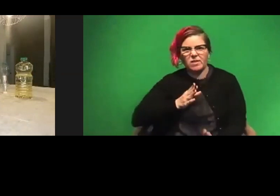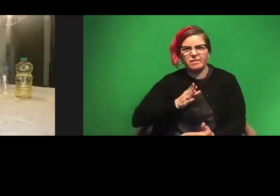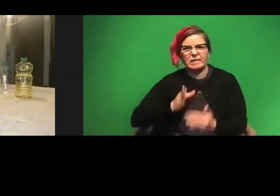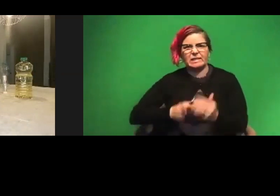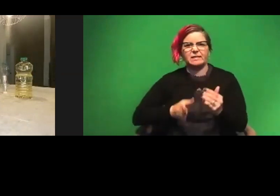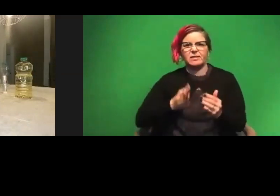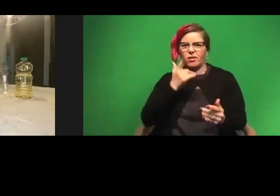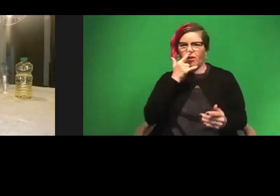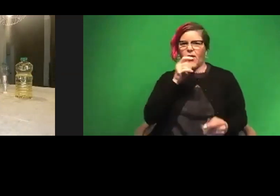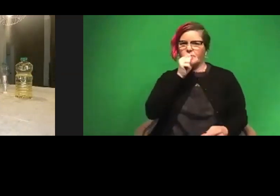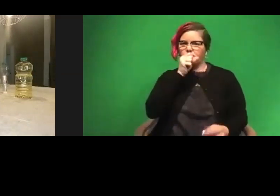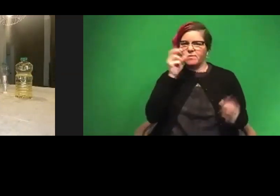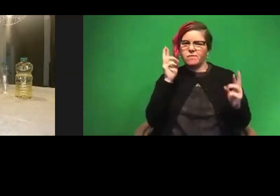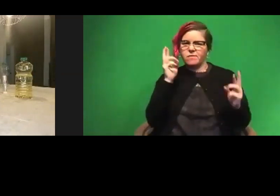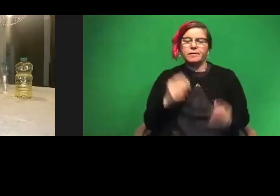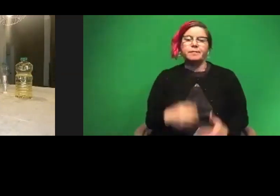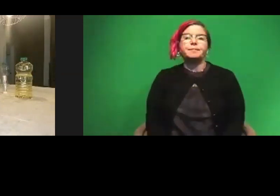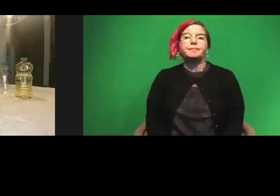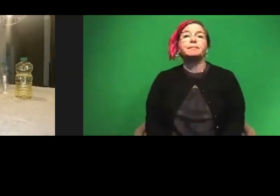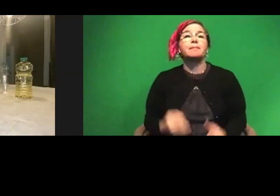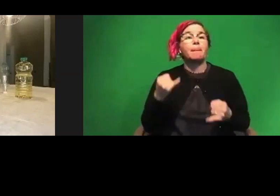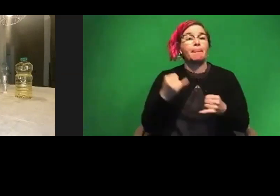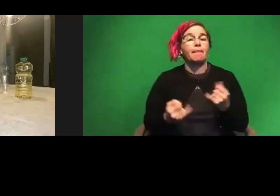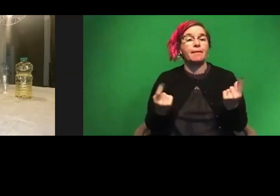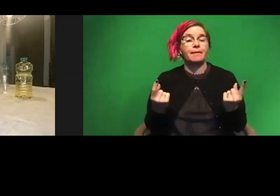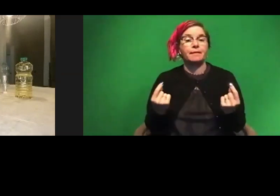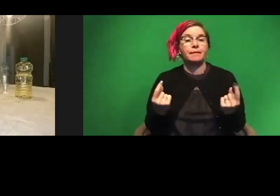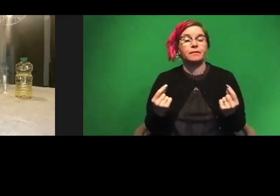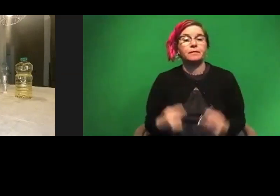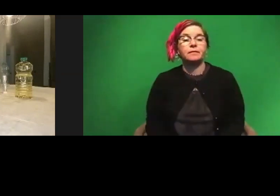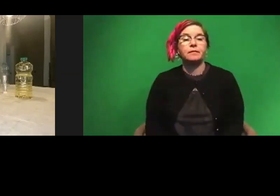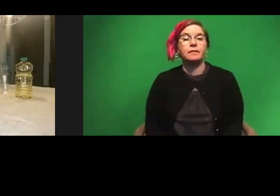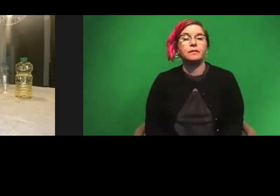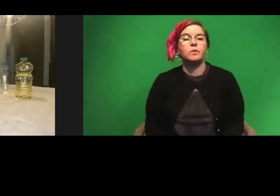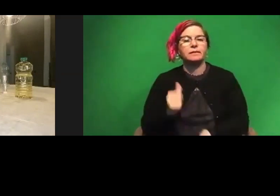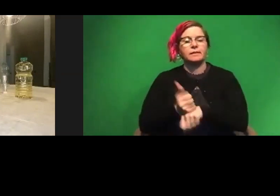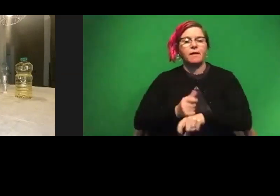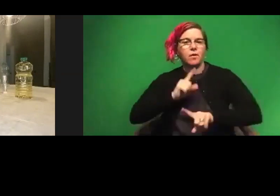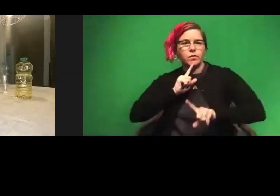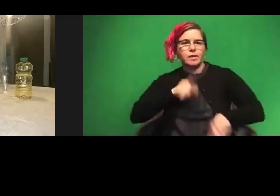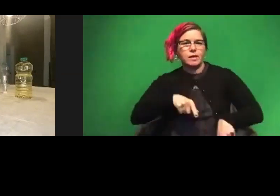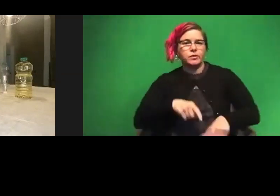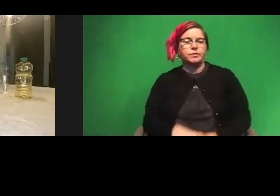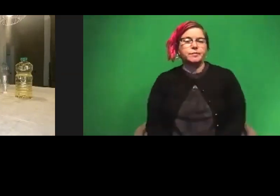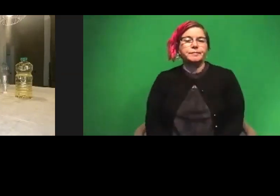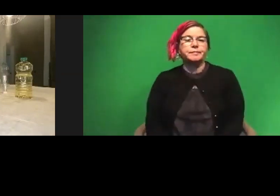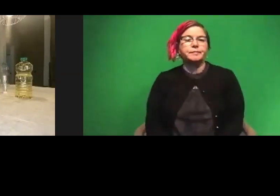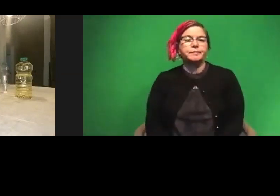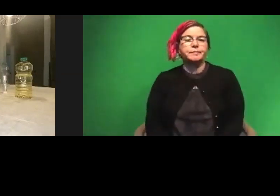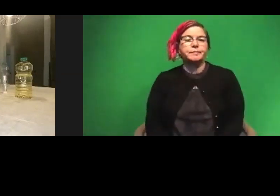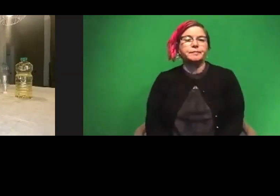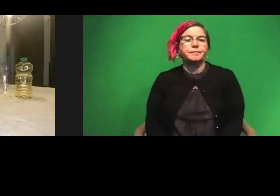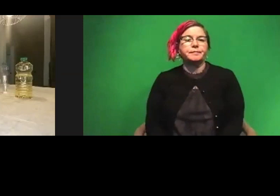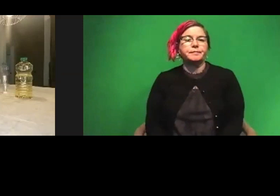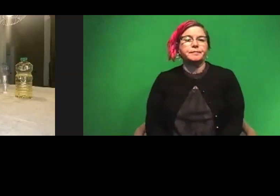And then the last thing we're going to do is set off a reaction. And just to make sure everybody understands